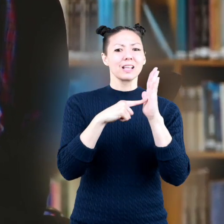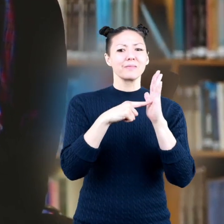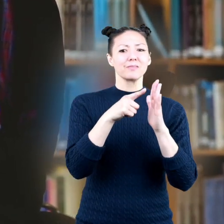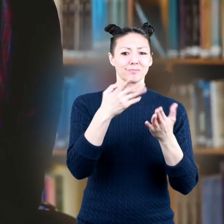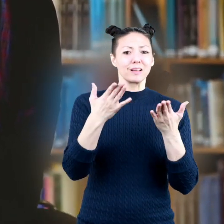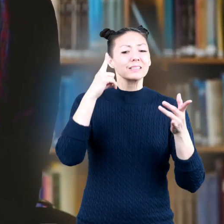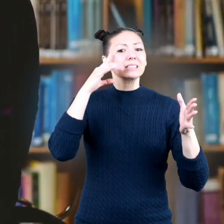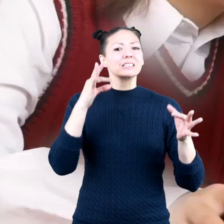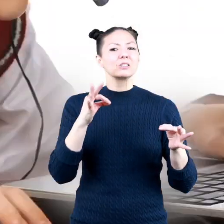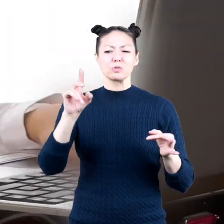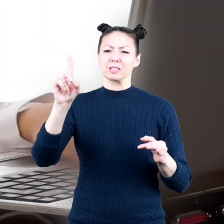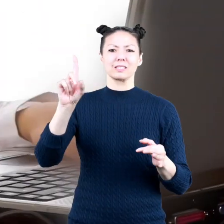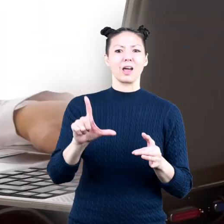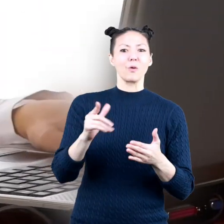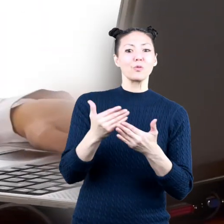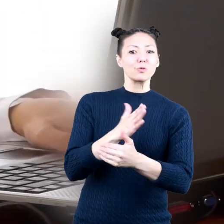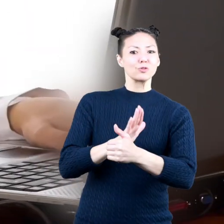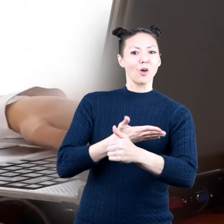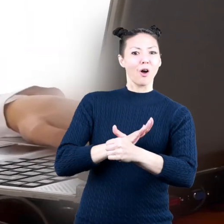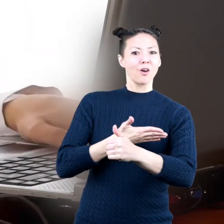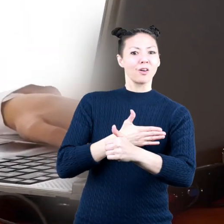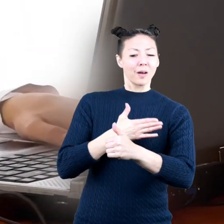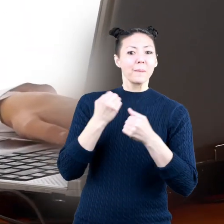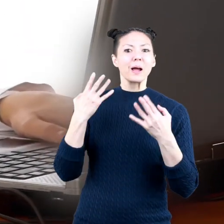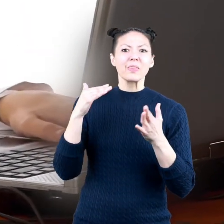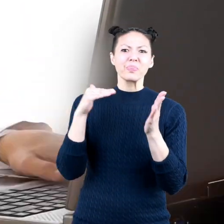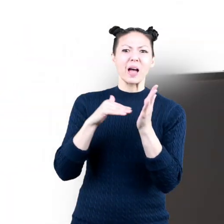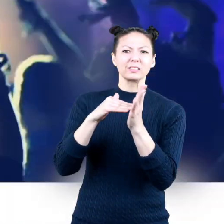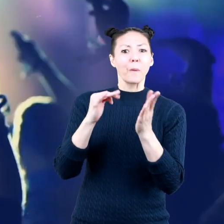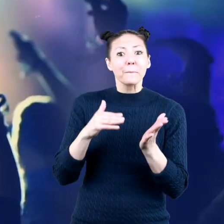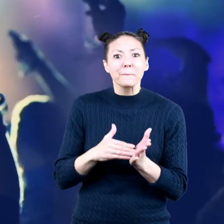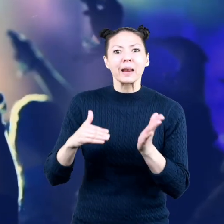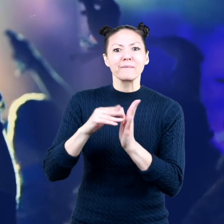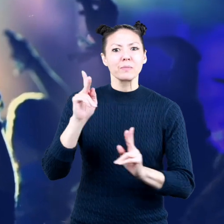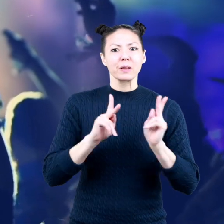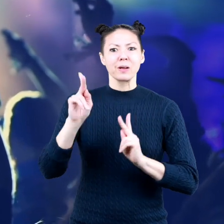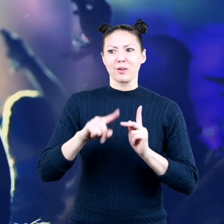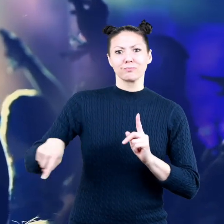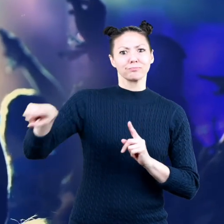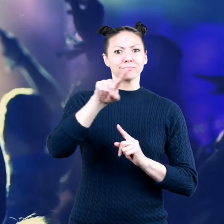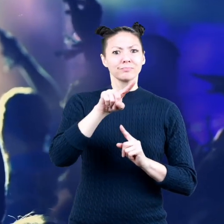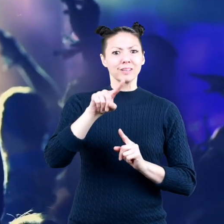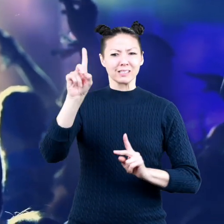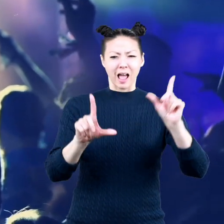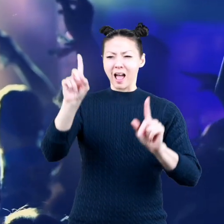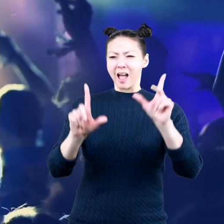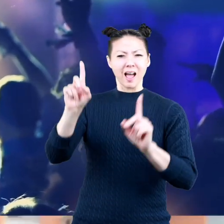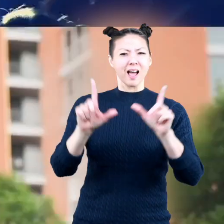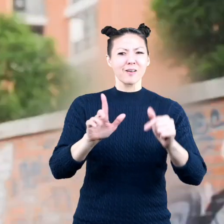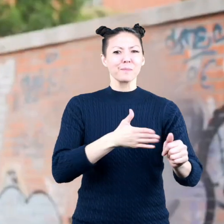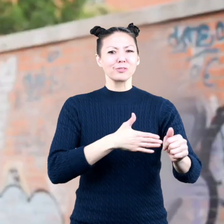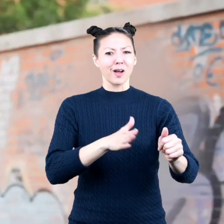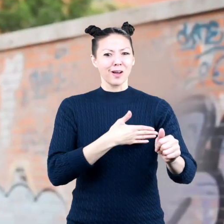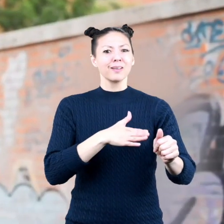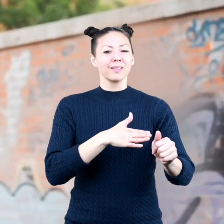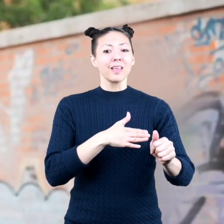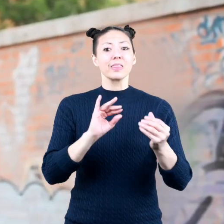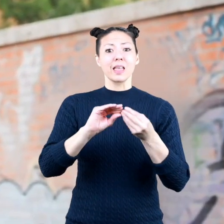you may decide to download a new song because thousands or millions of other people have downloaded the song the number of